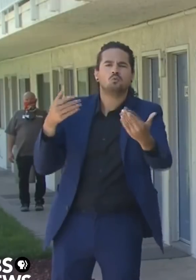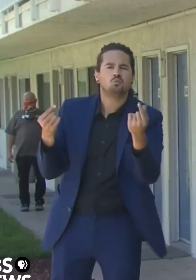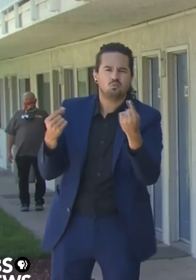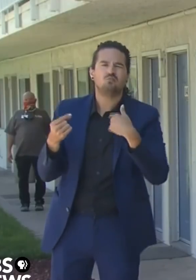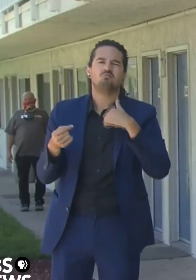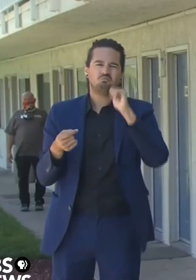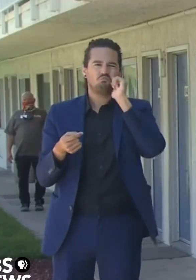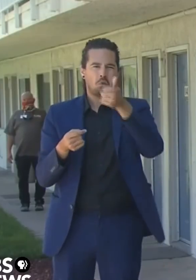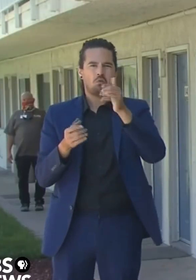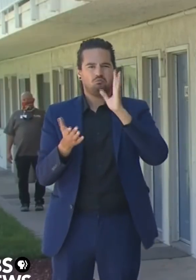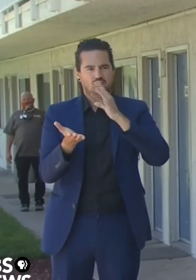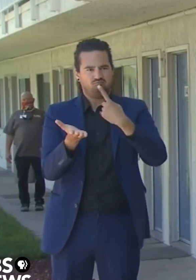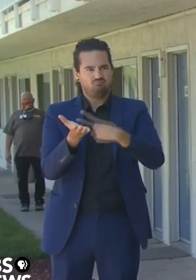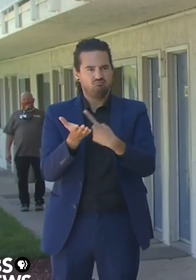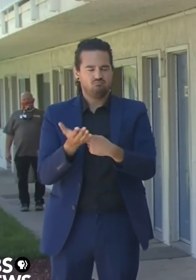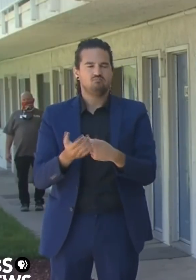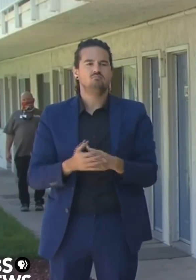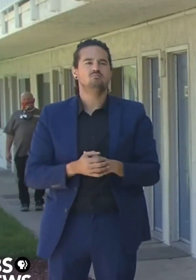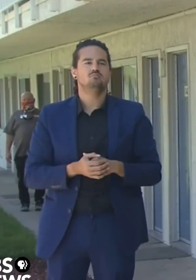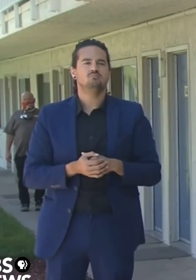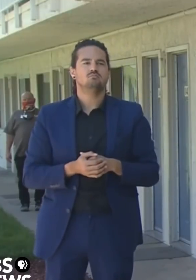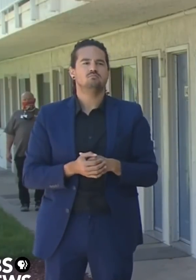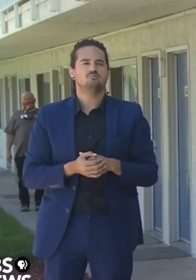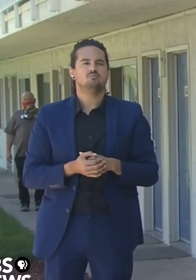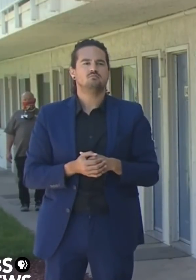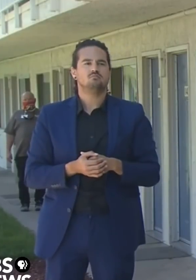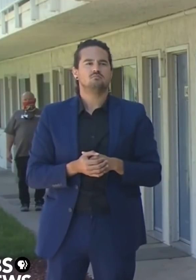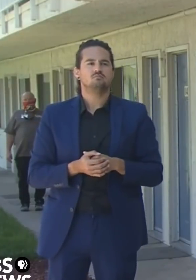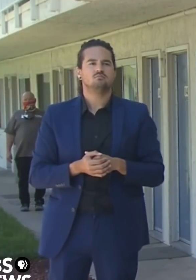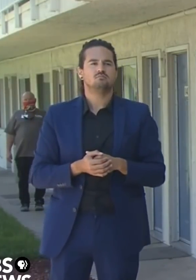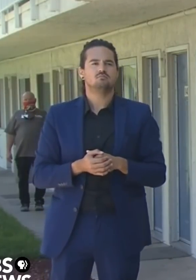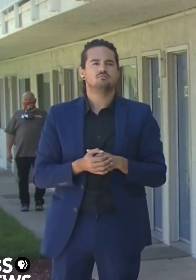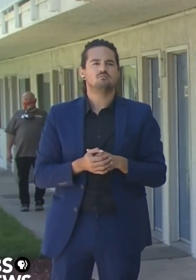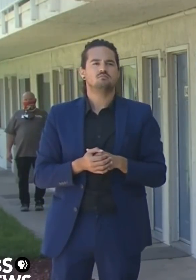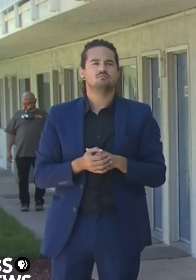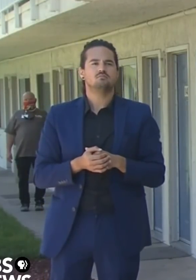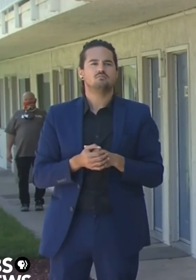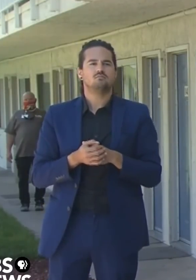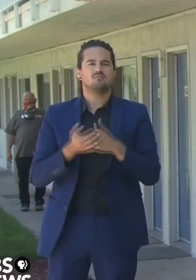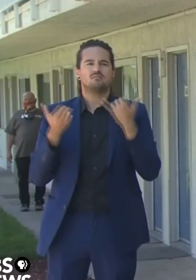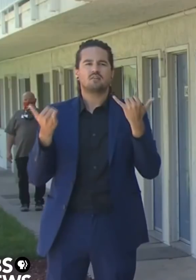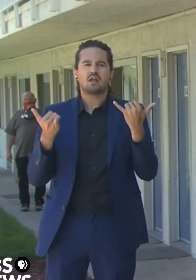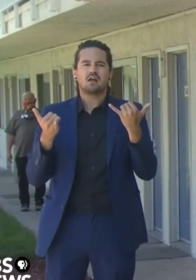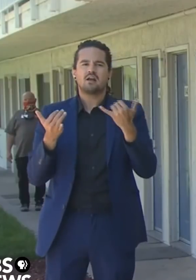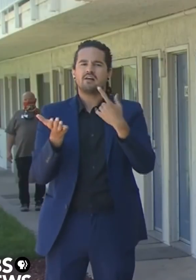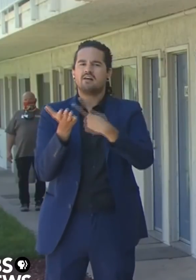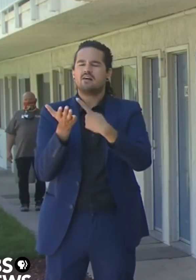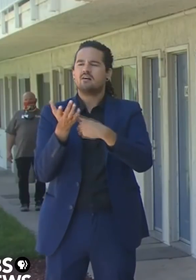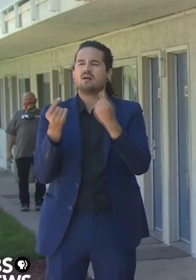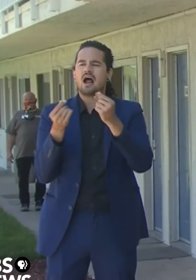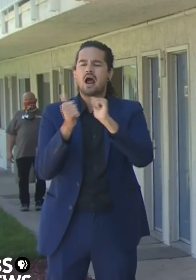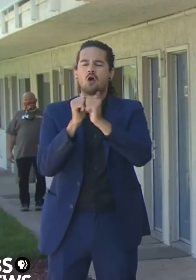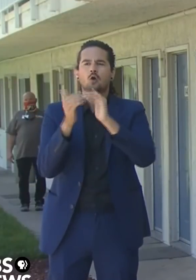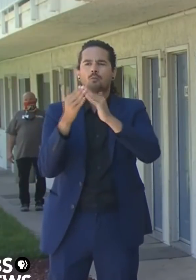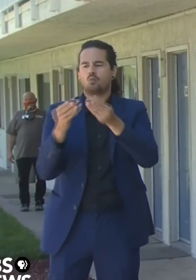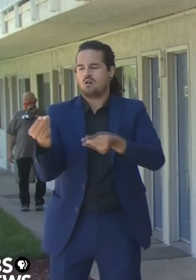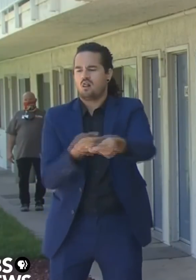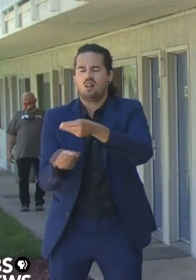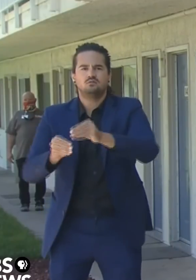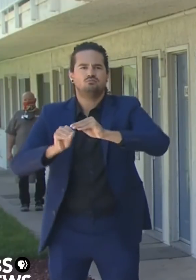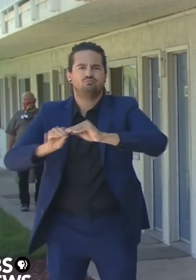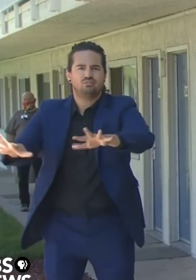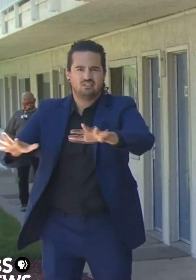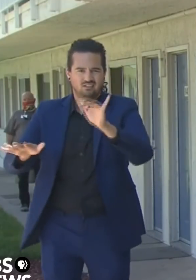at issues of transmission and community spread throughout sectors in our economy, not least of which issues around concerns